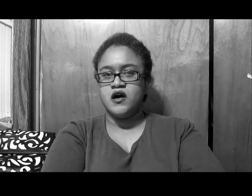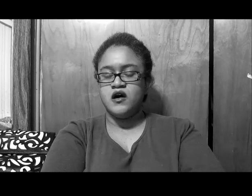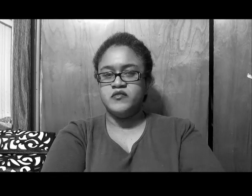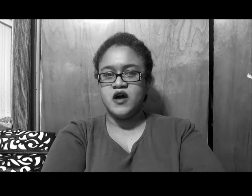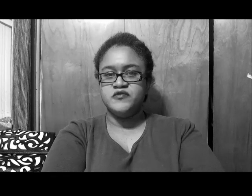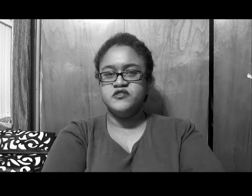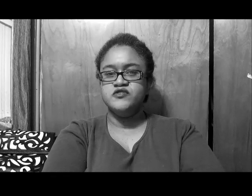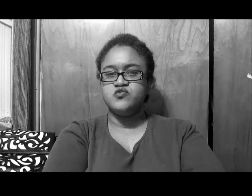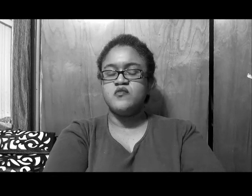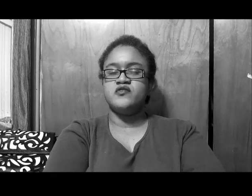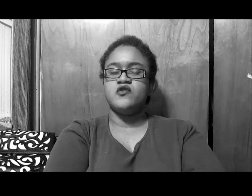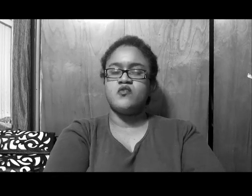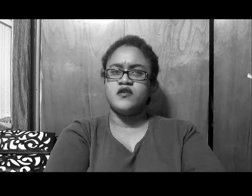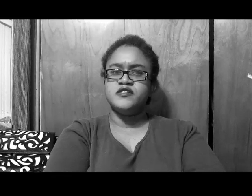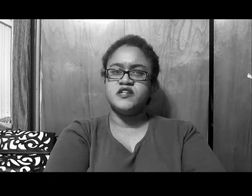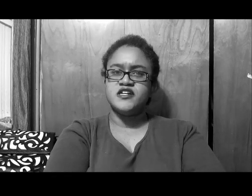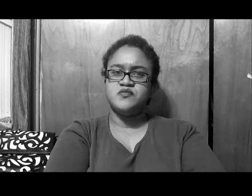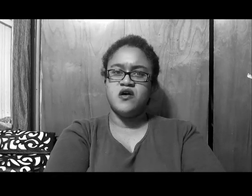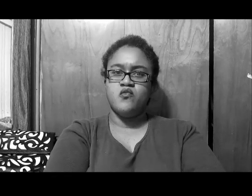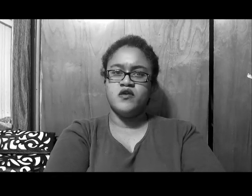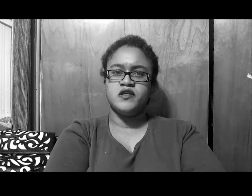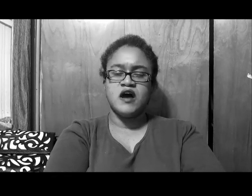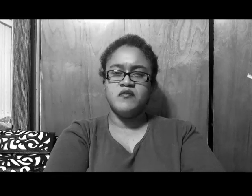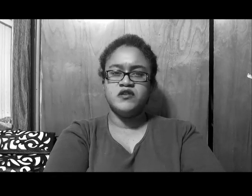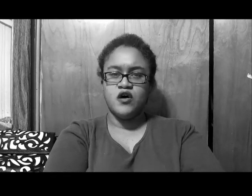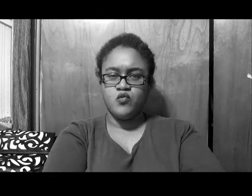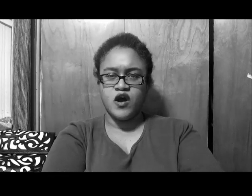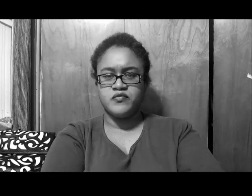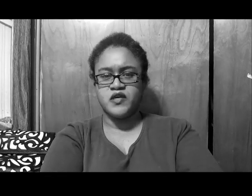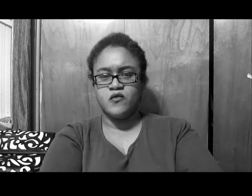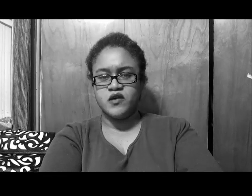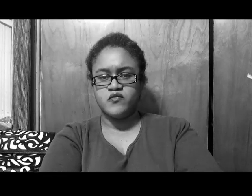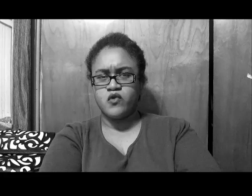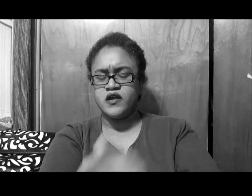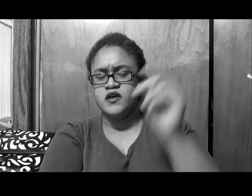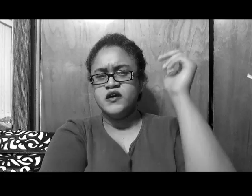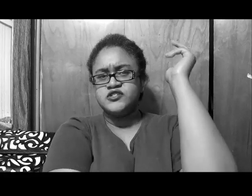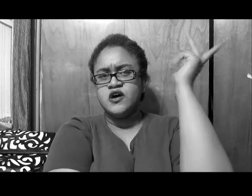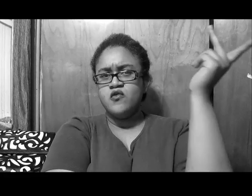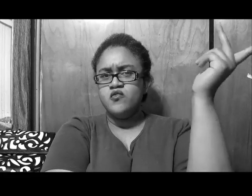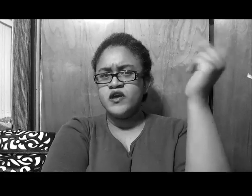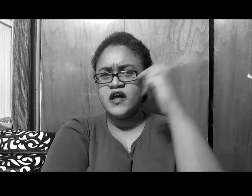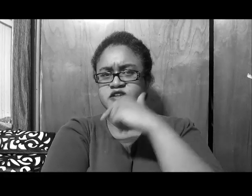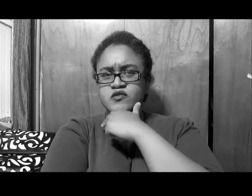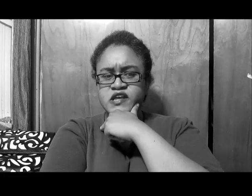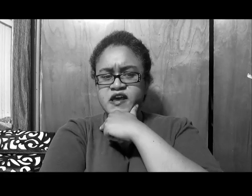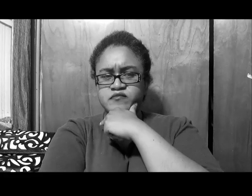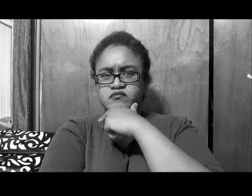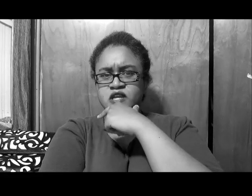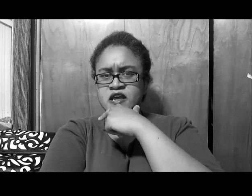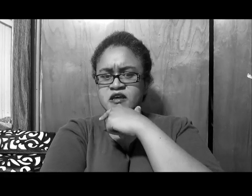um, the opportunists were being thrown around, and slash about, what the common law wife thing, whatever, right, so, we got to deal with that, then,